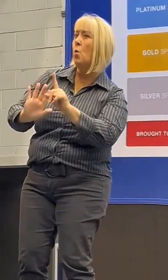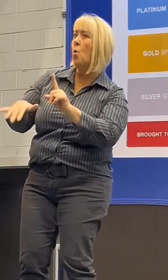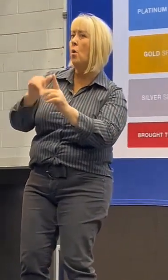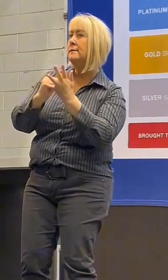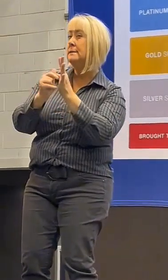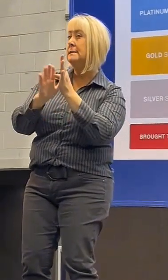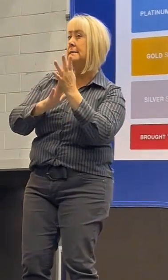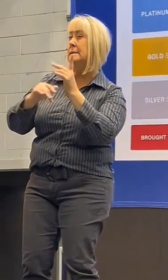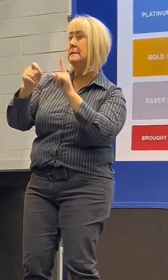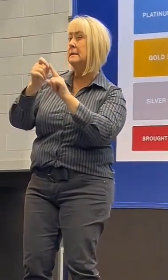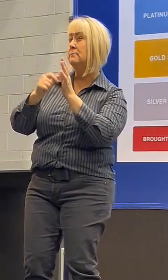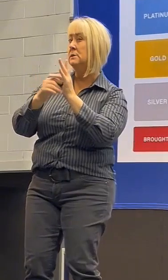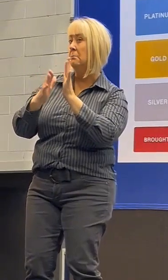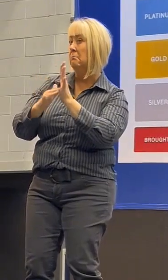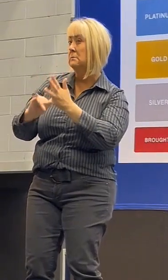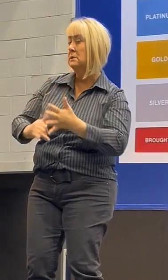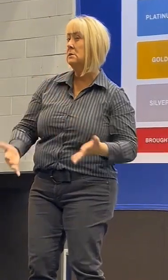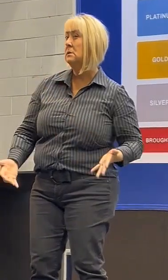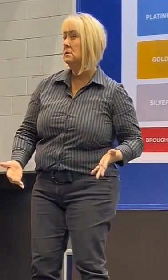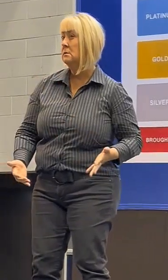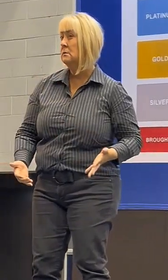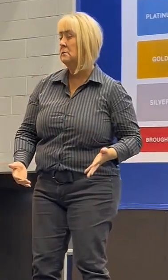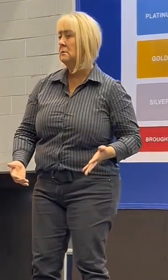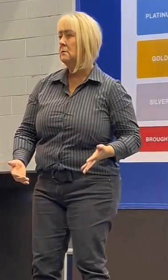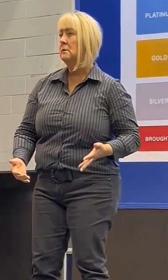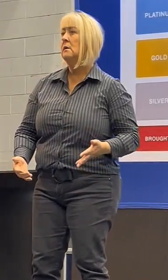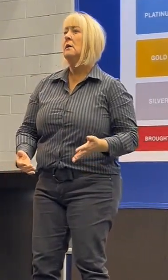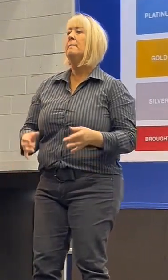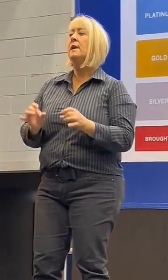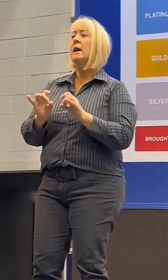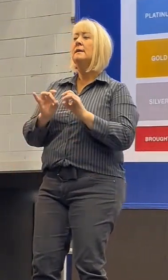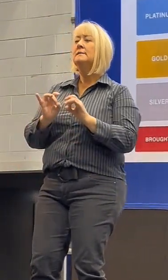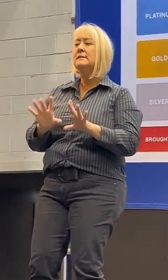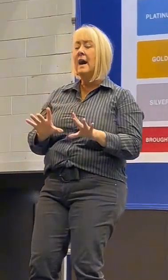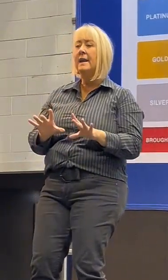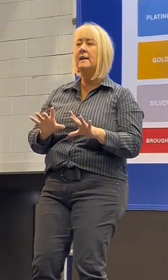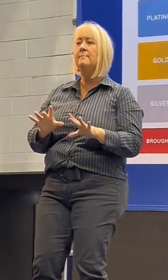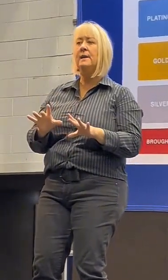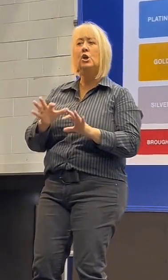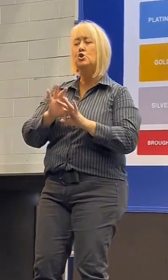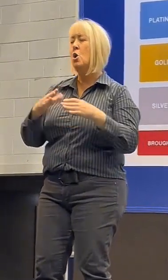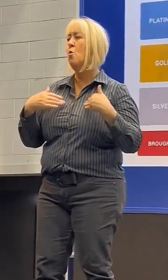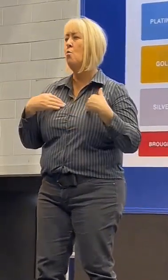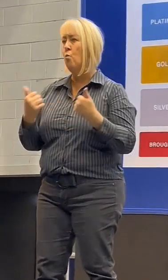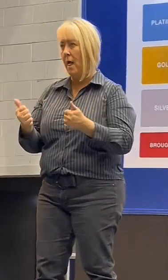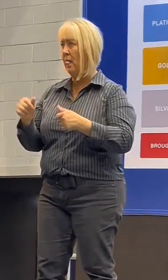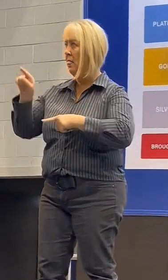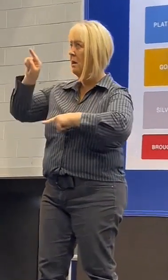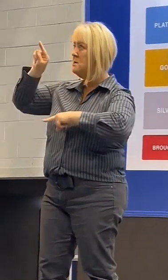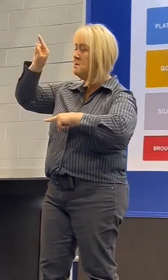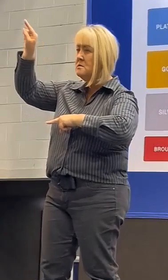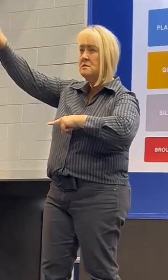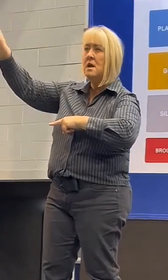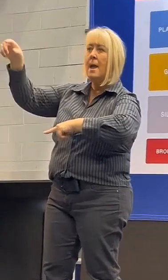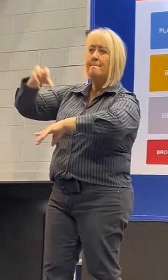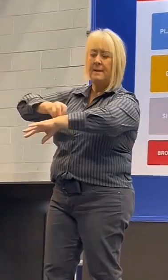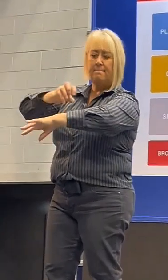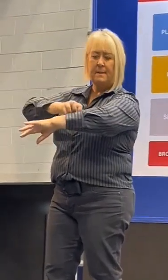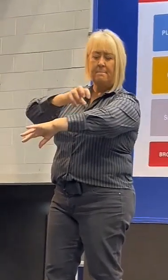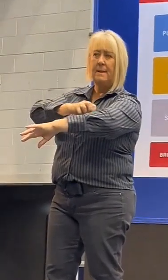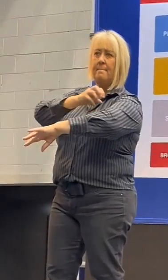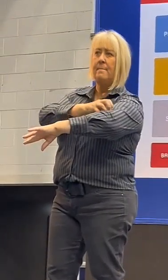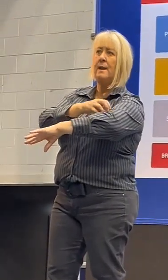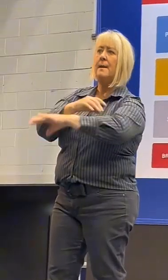The first red flag was that I slowly started to get unwell after a trip to Europe, where I got bitten by bedbugs just before my 21st